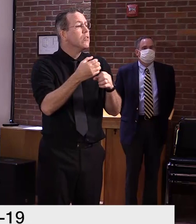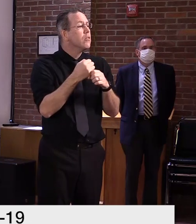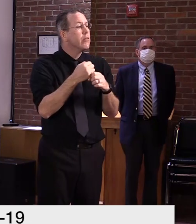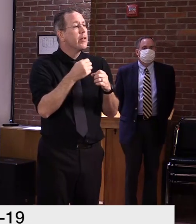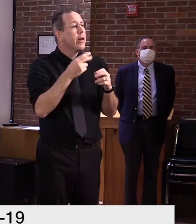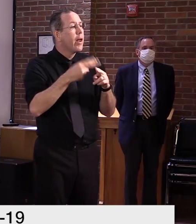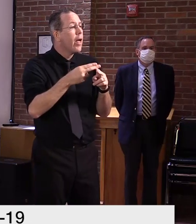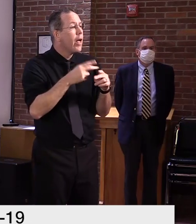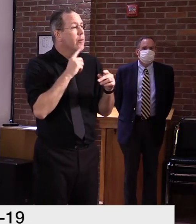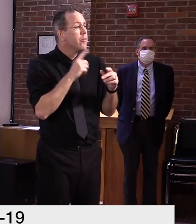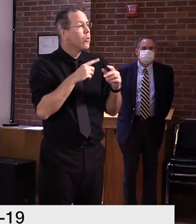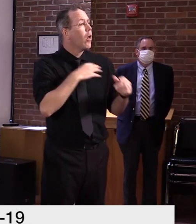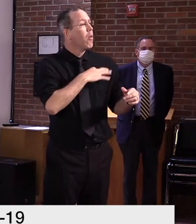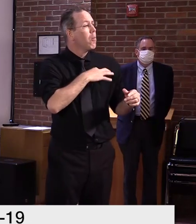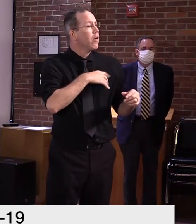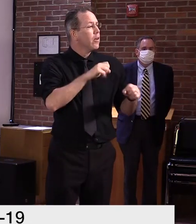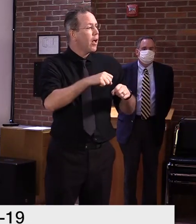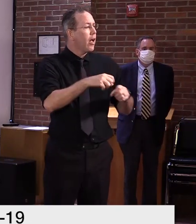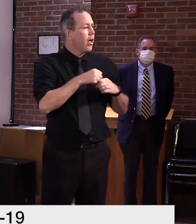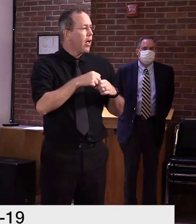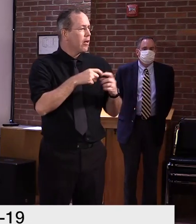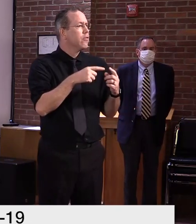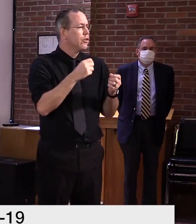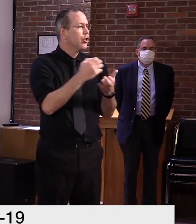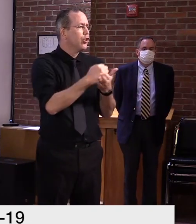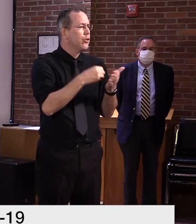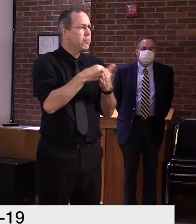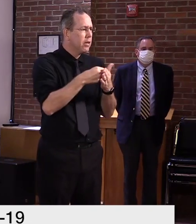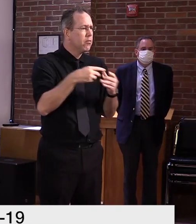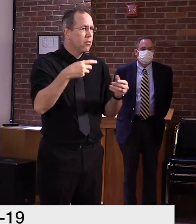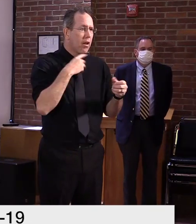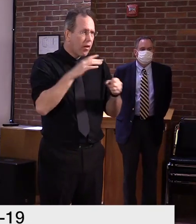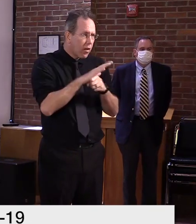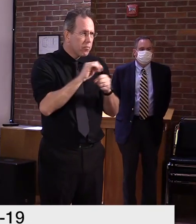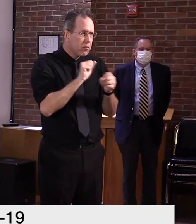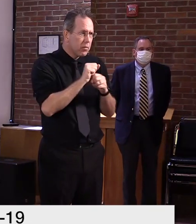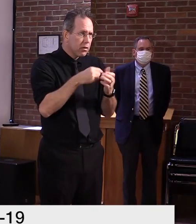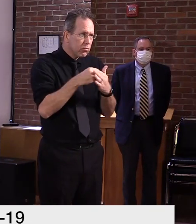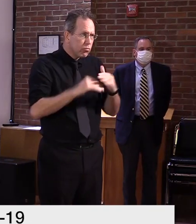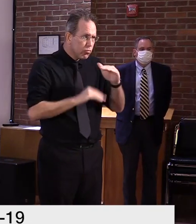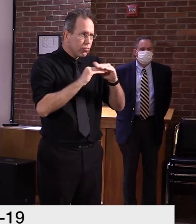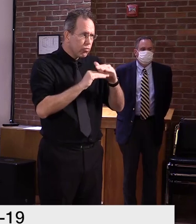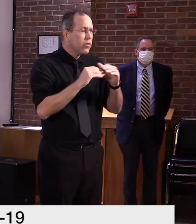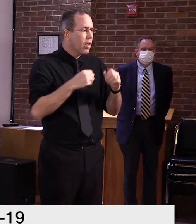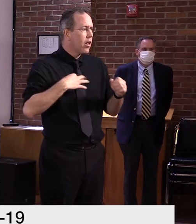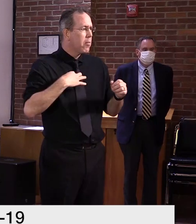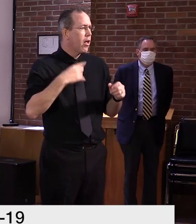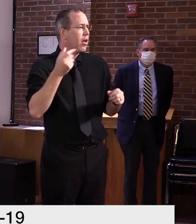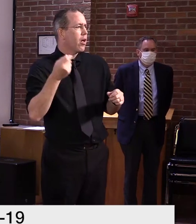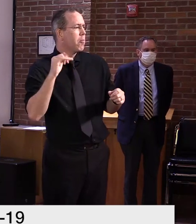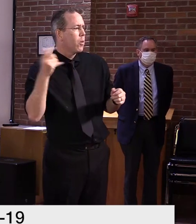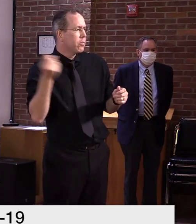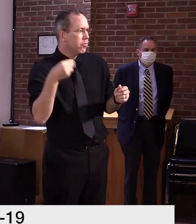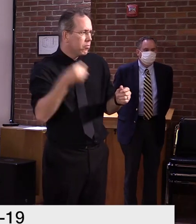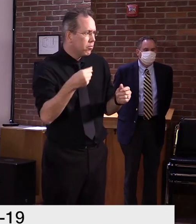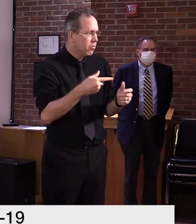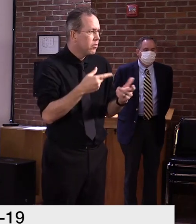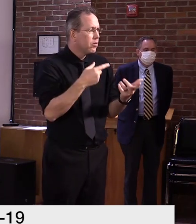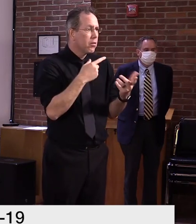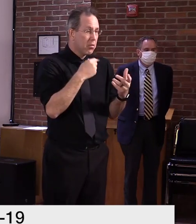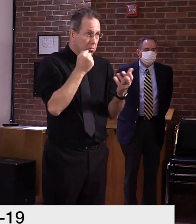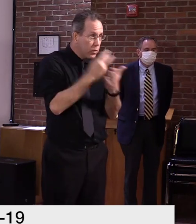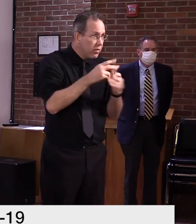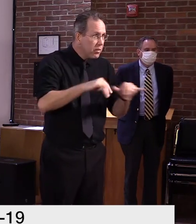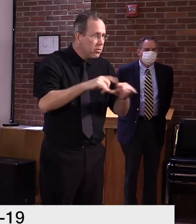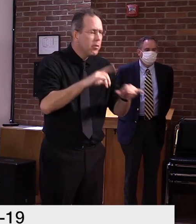that they had wages in our system that made them monetarily eligible. But there are many other reasons why, uh, someone may